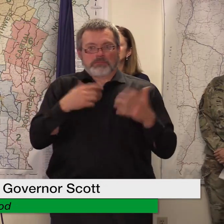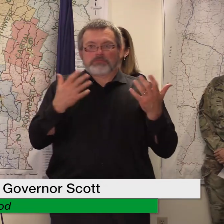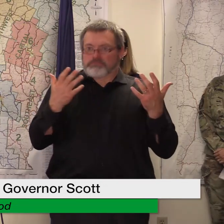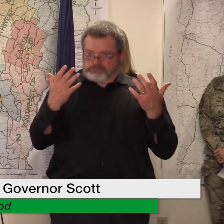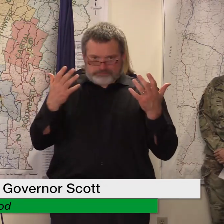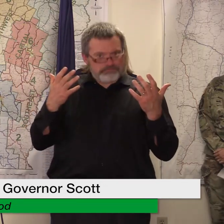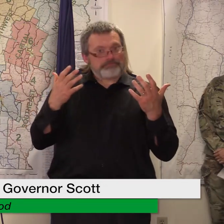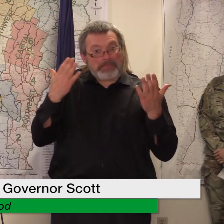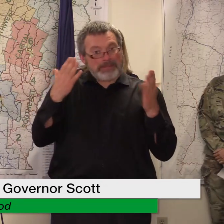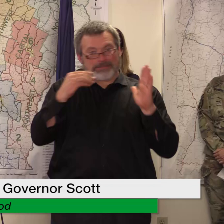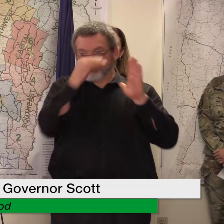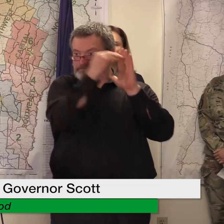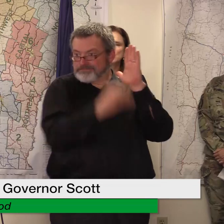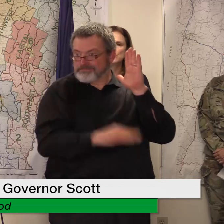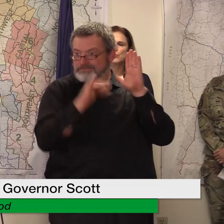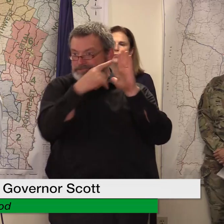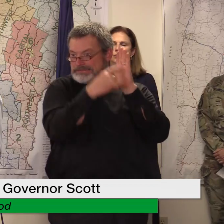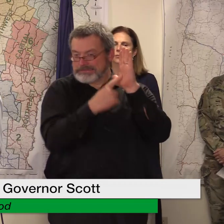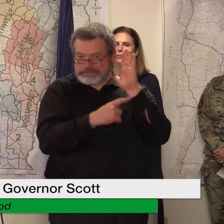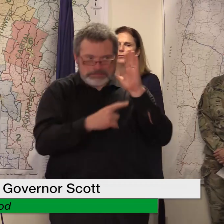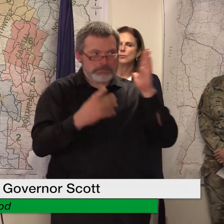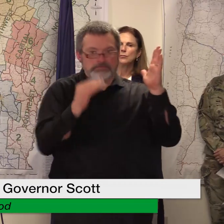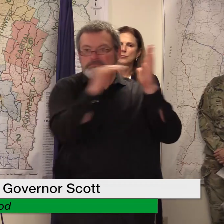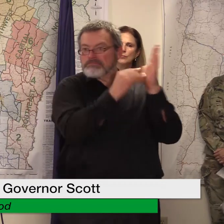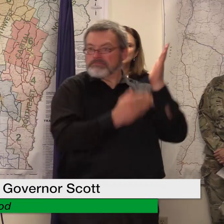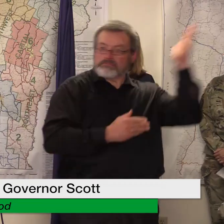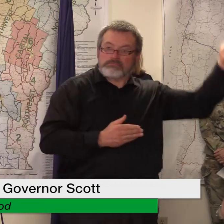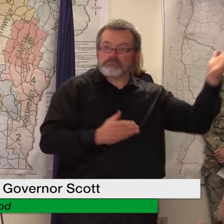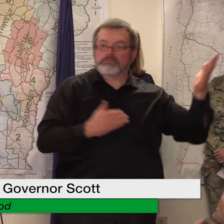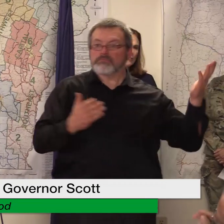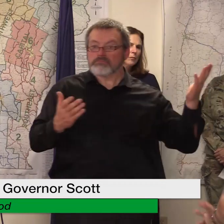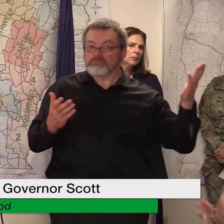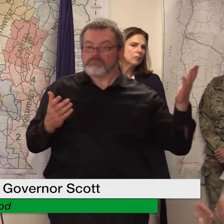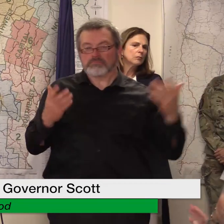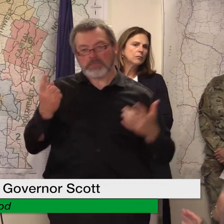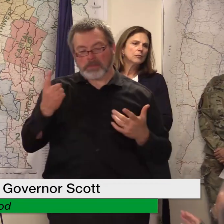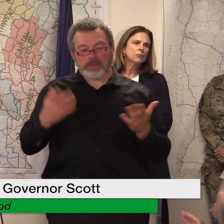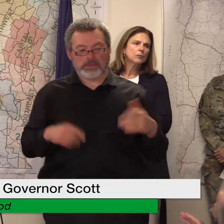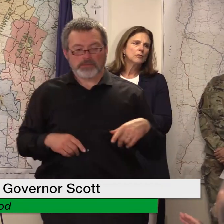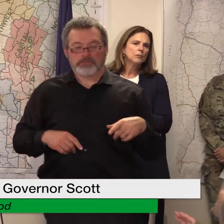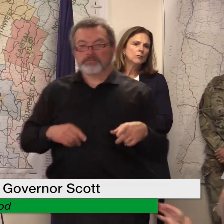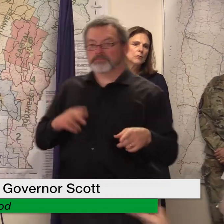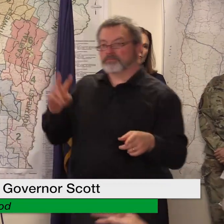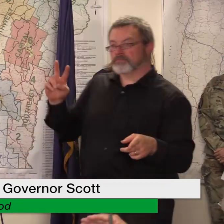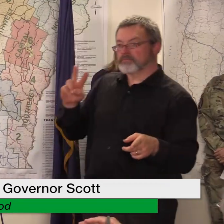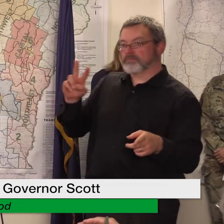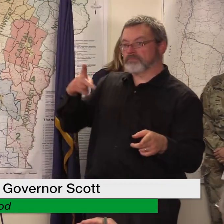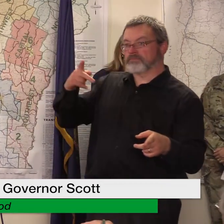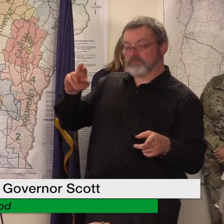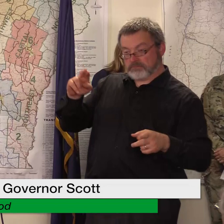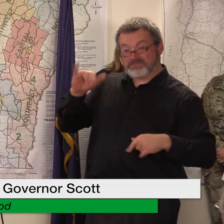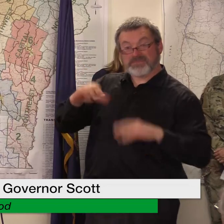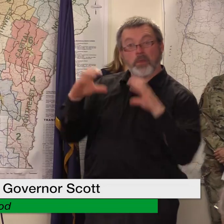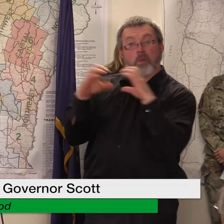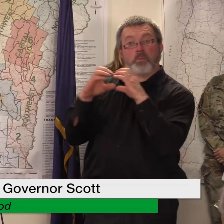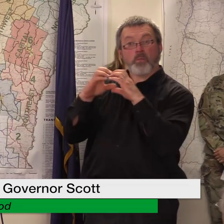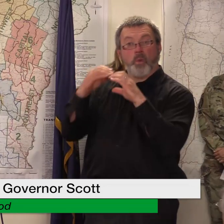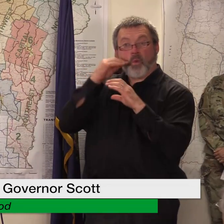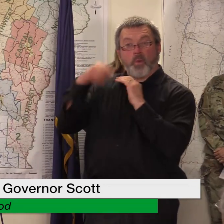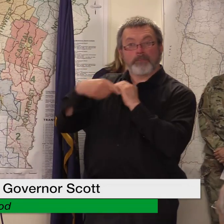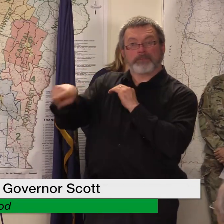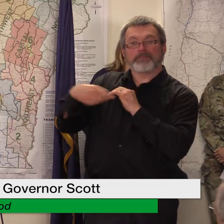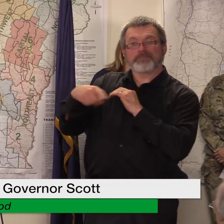they are able to to attain would that apply to something like uh the mobile home parks i'm thinking of the one river